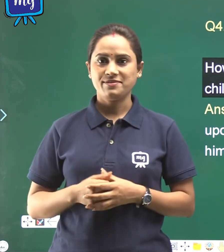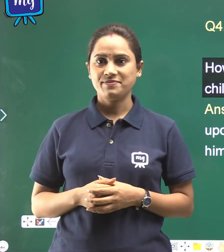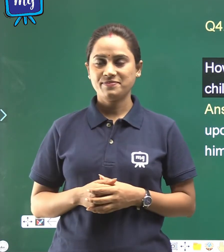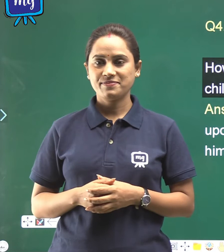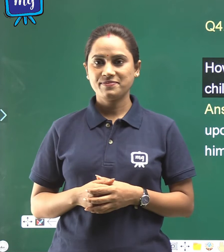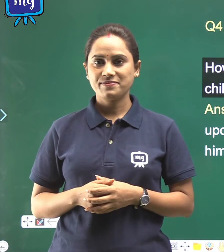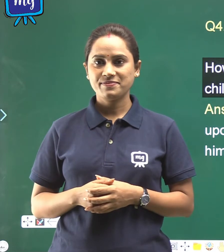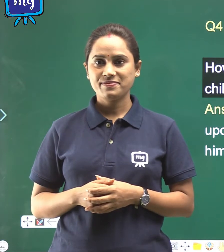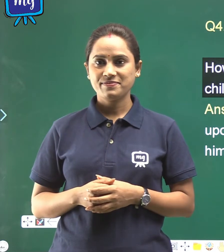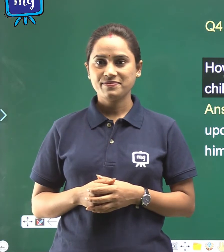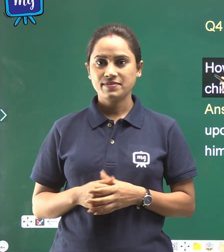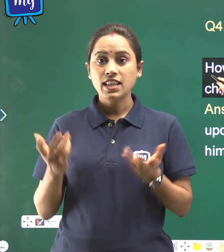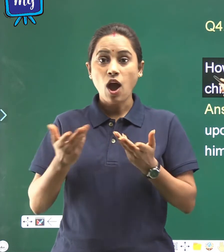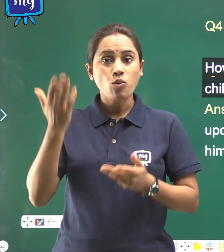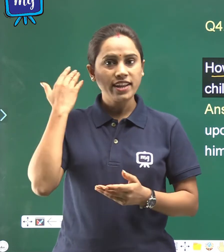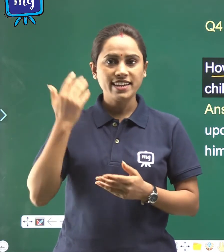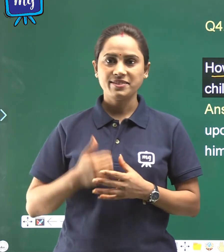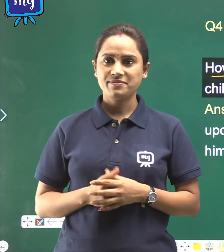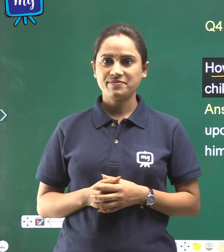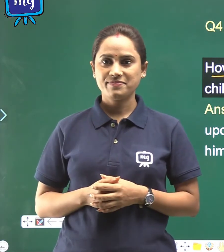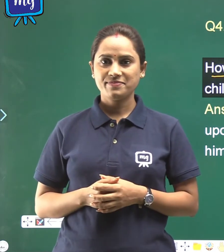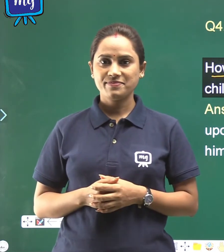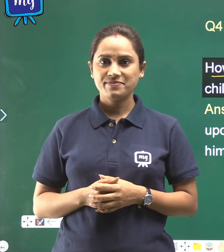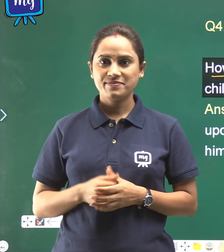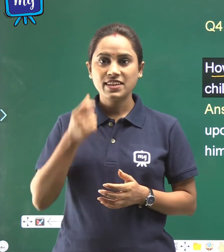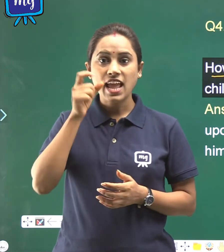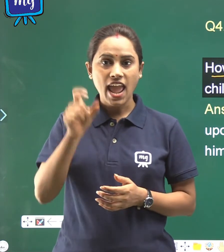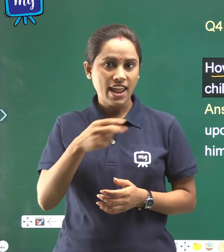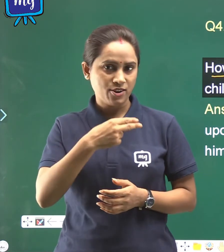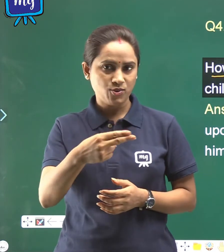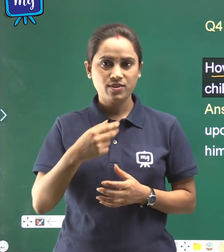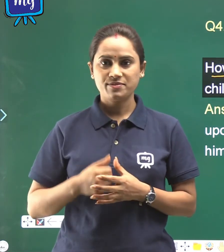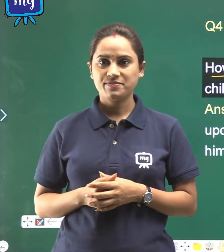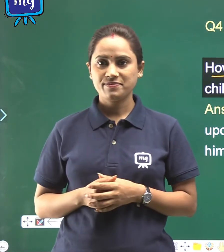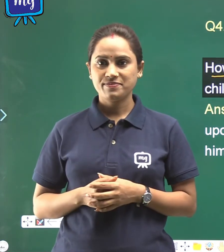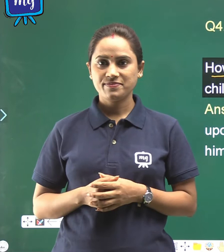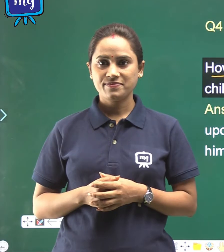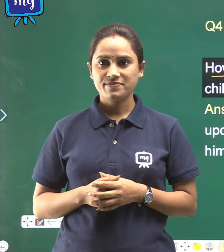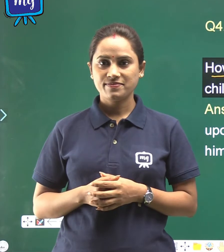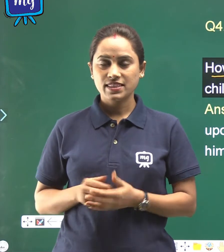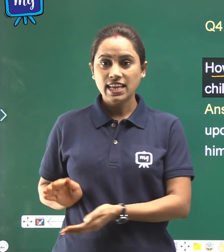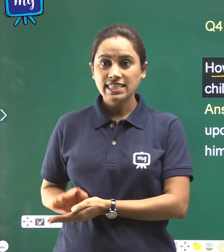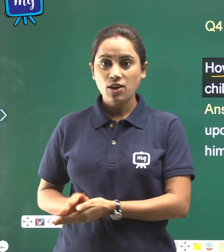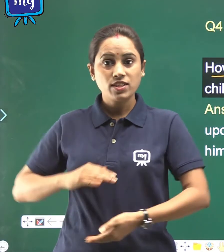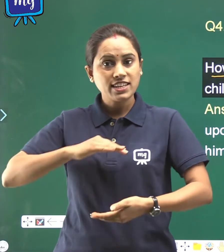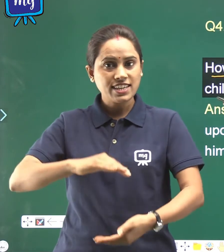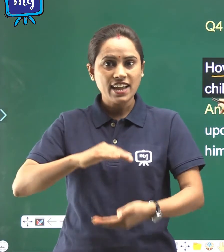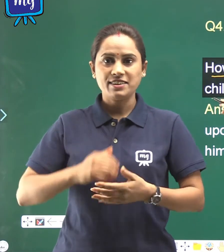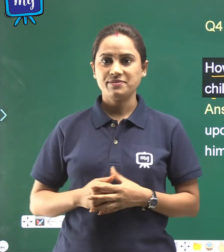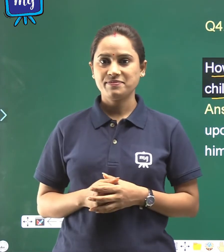number did Andrew save the child?